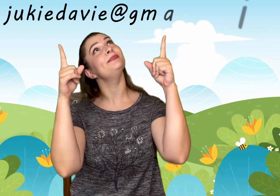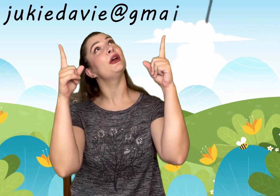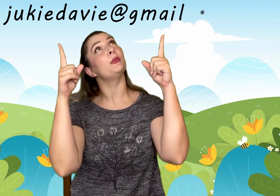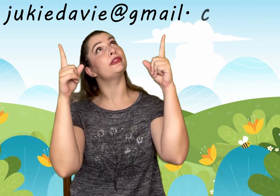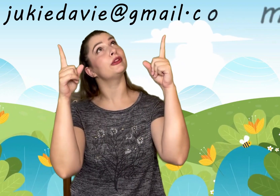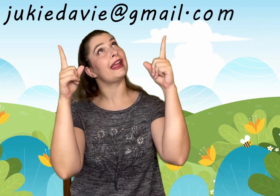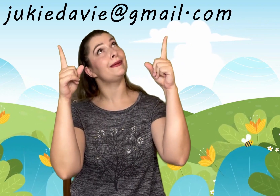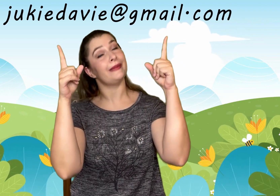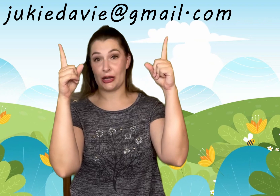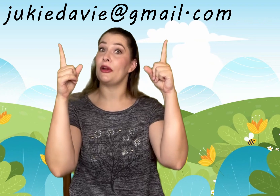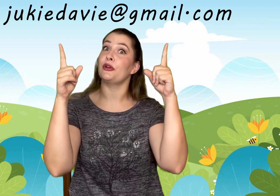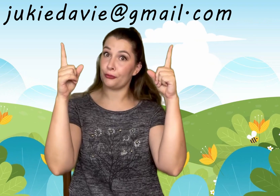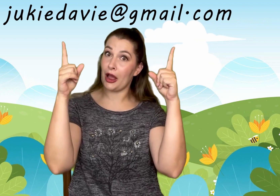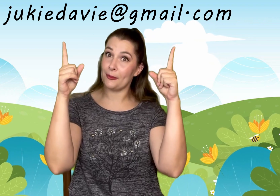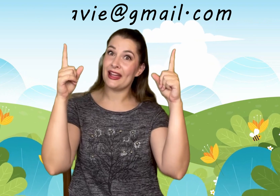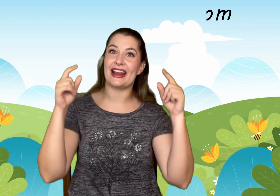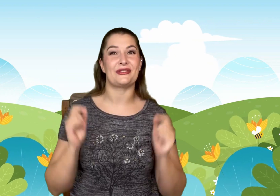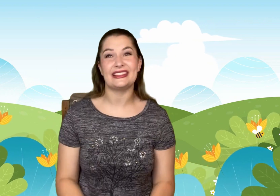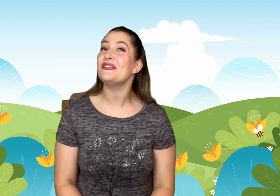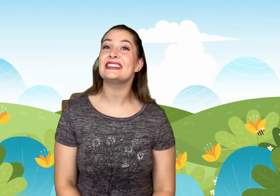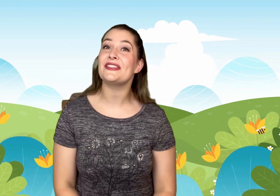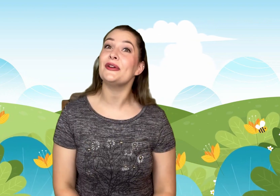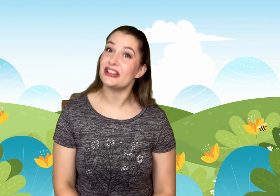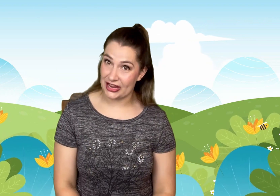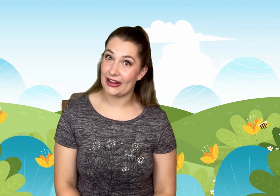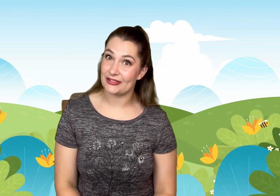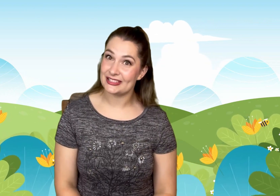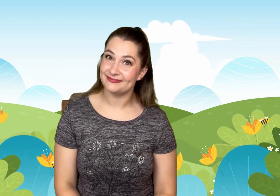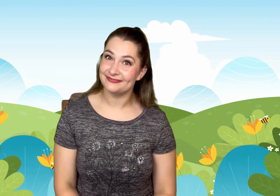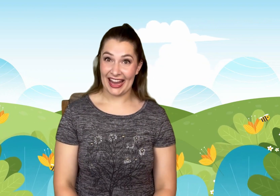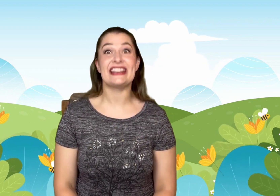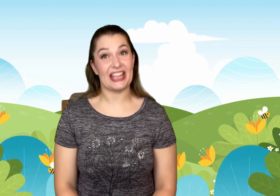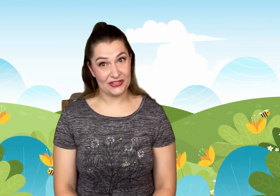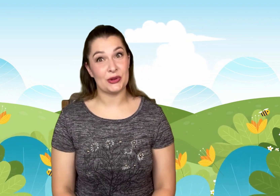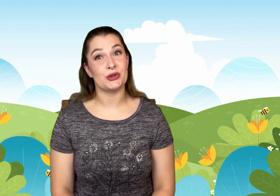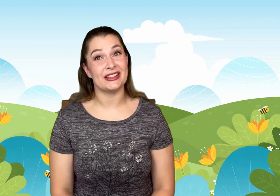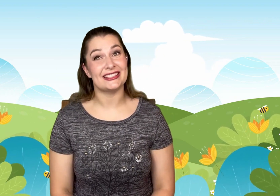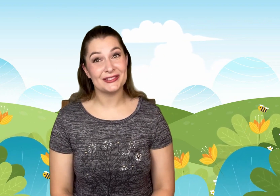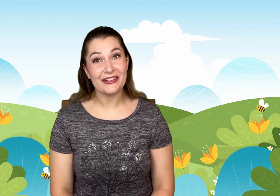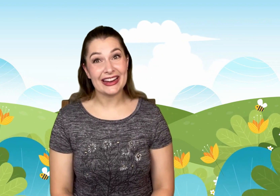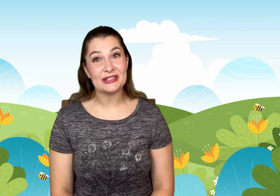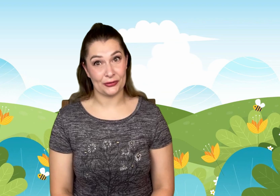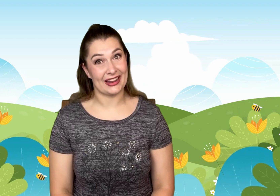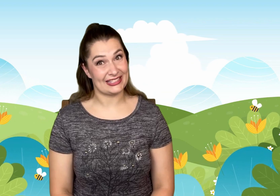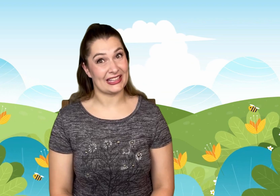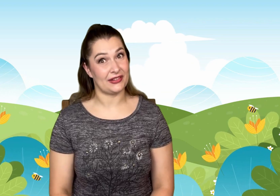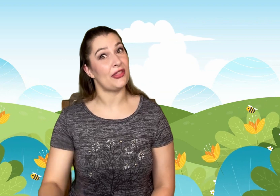with your name and where you're from, and I would love to give you a shout-out! And if you enjoyed this story, don't forget to give it a